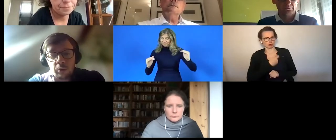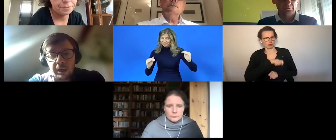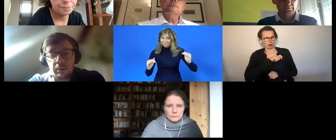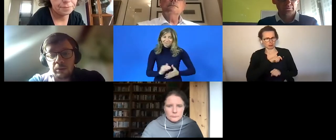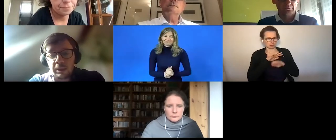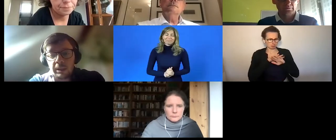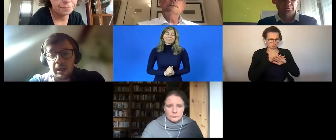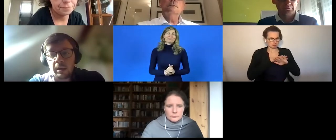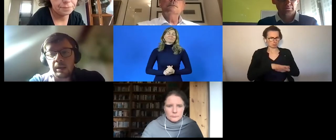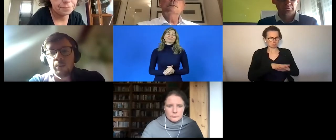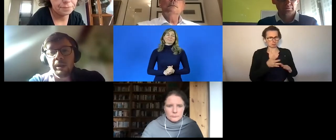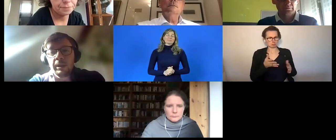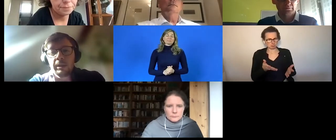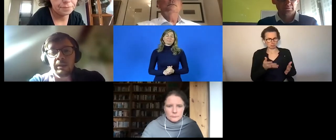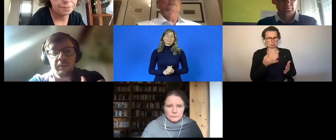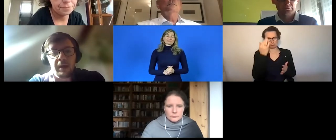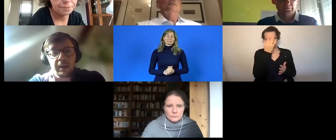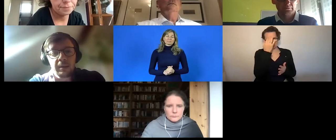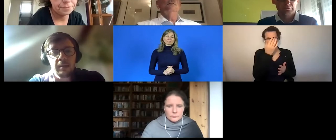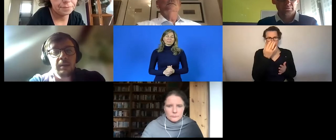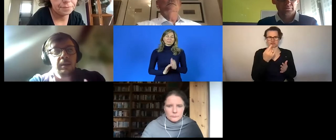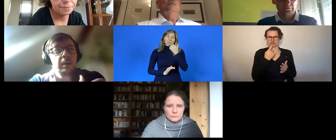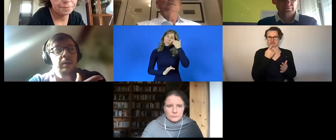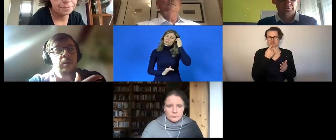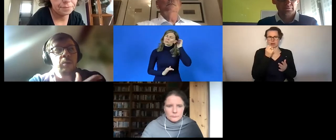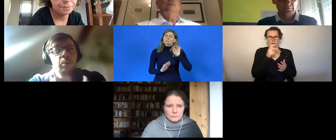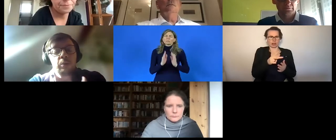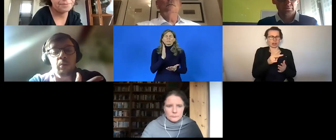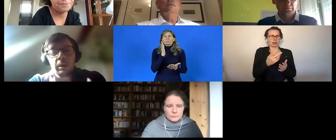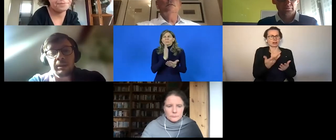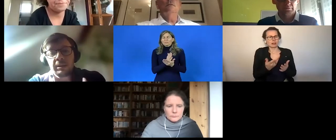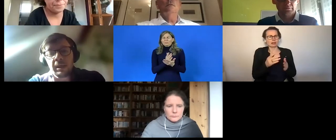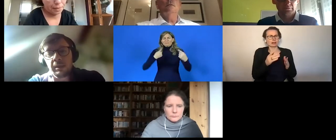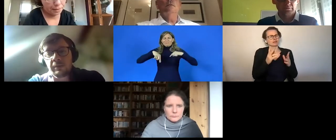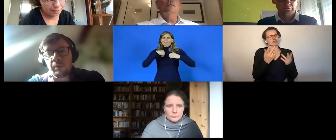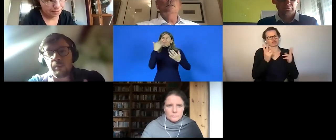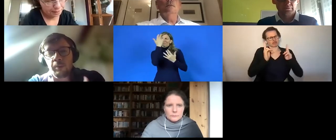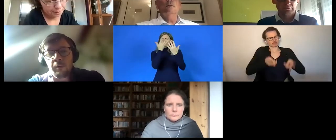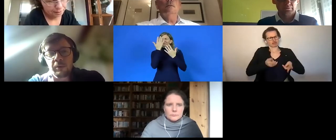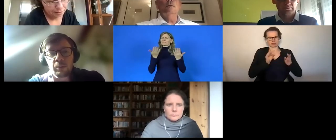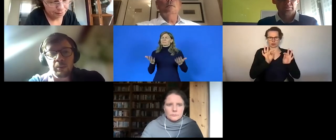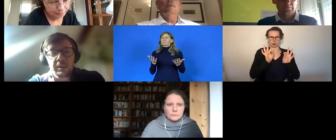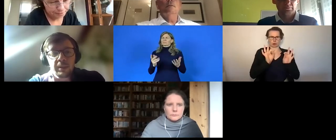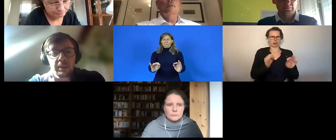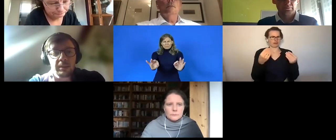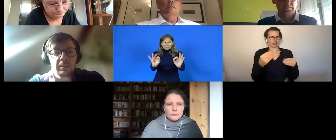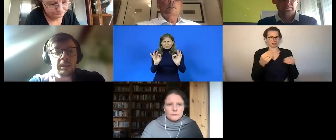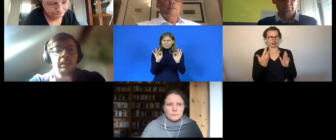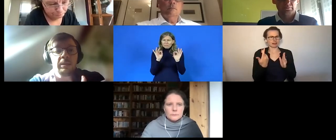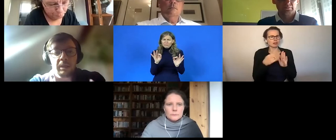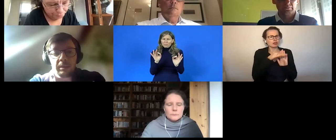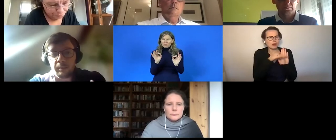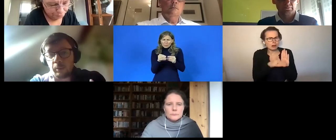try to see how can we define good quality standards for employment of persons with disabilities